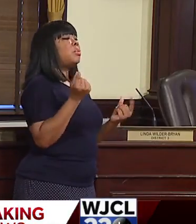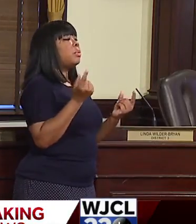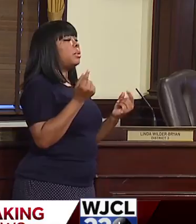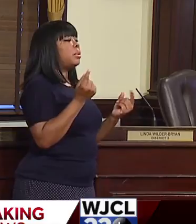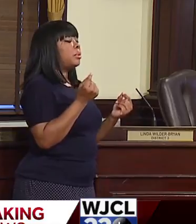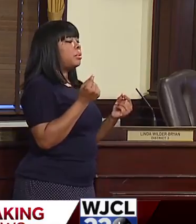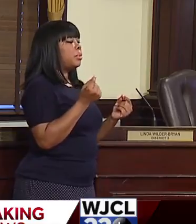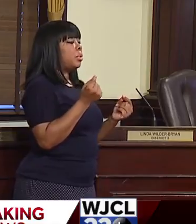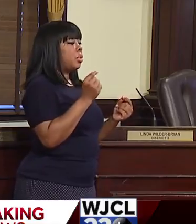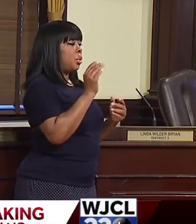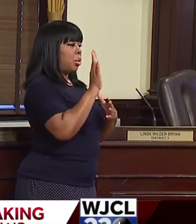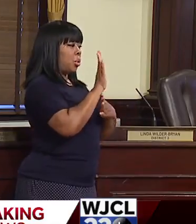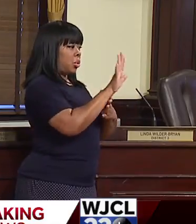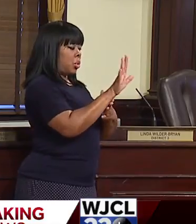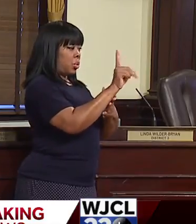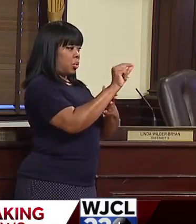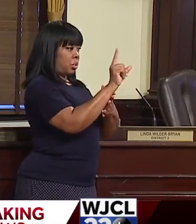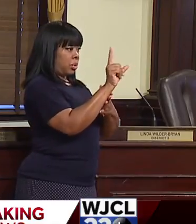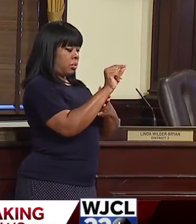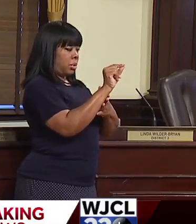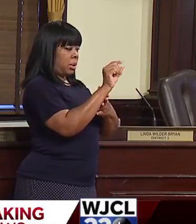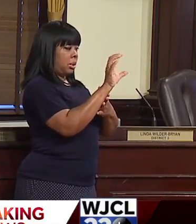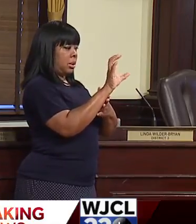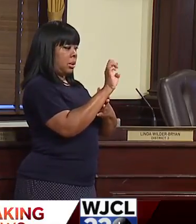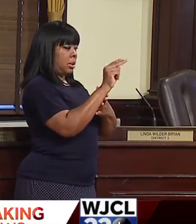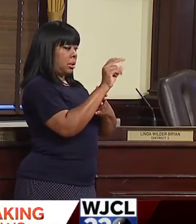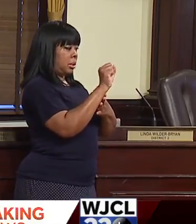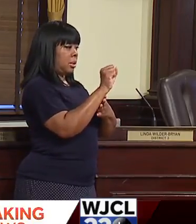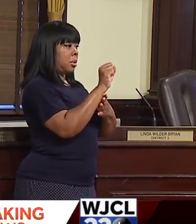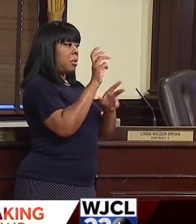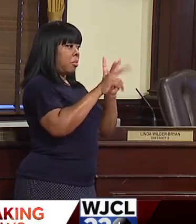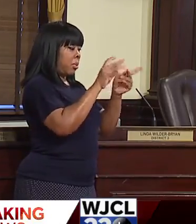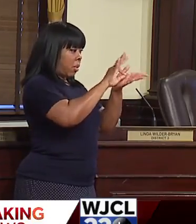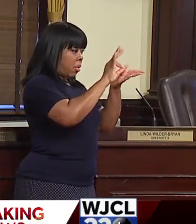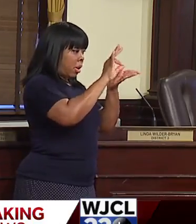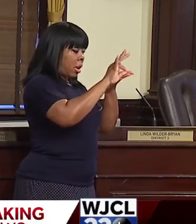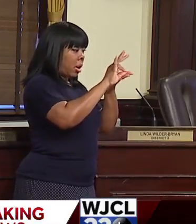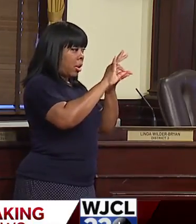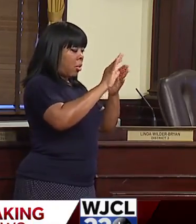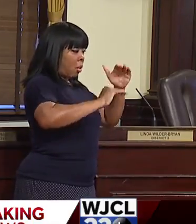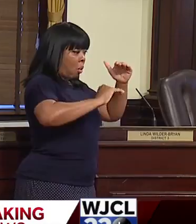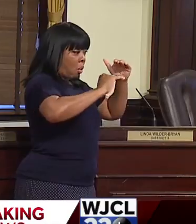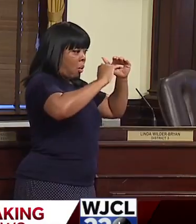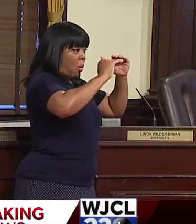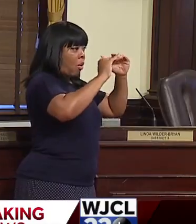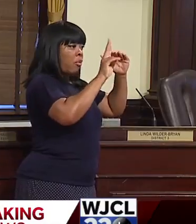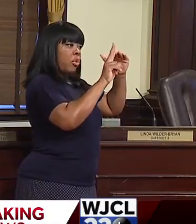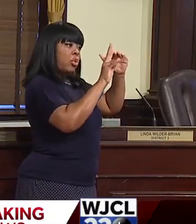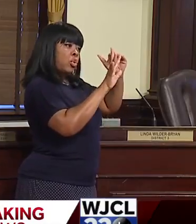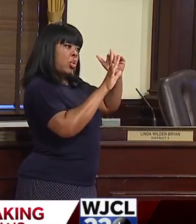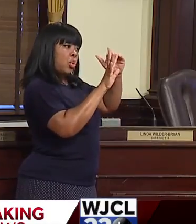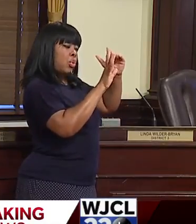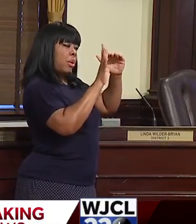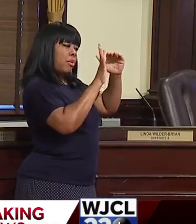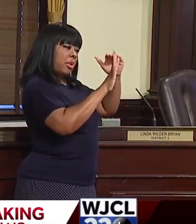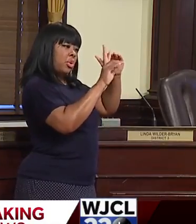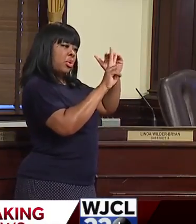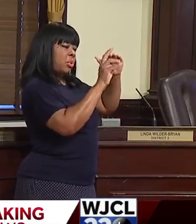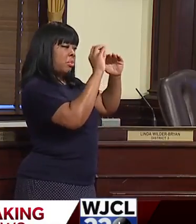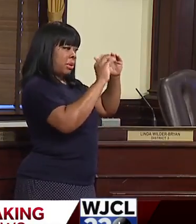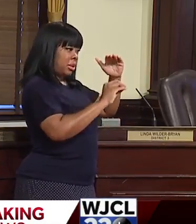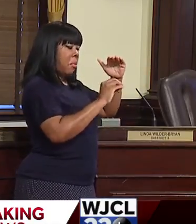complete your 2020 census. We have hit almost 52% participation in Savannah,